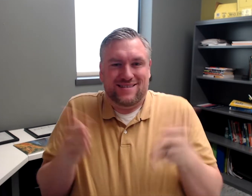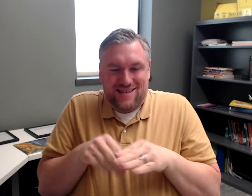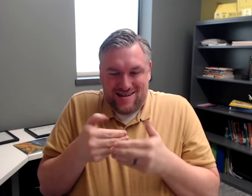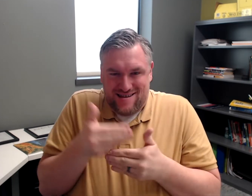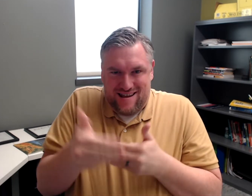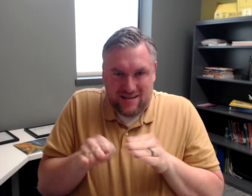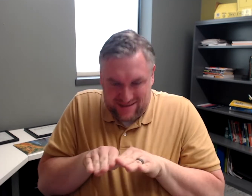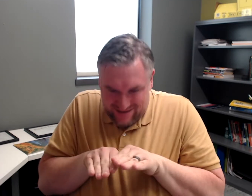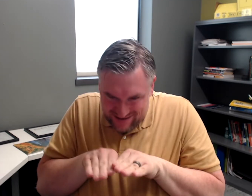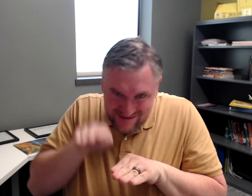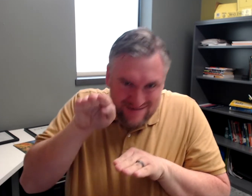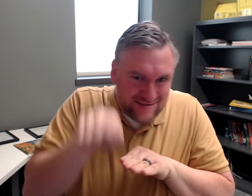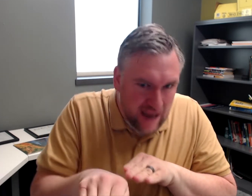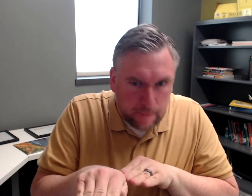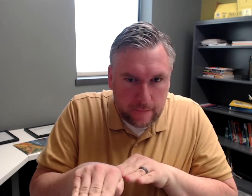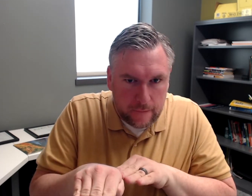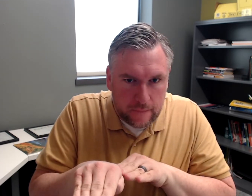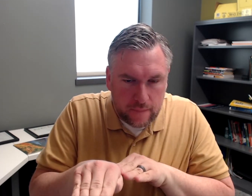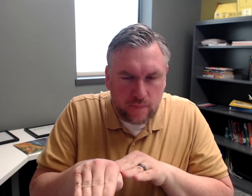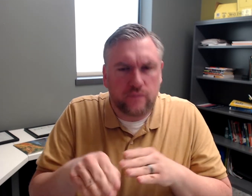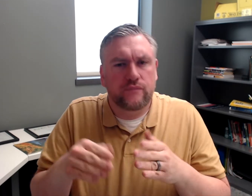What you need is the next step.